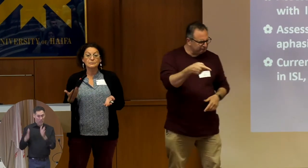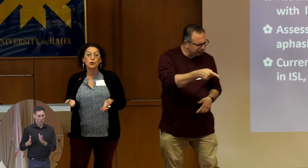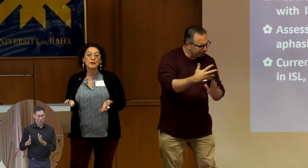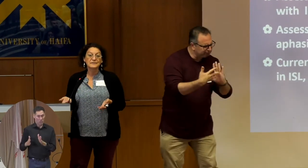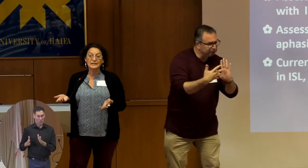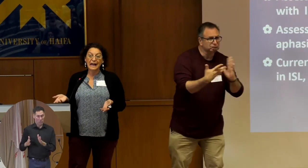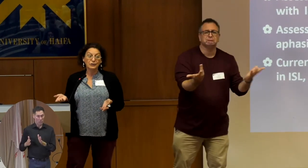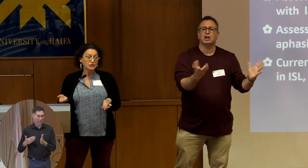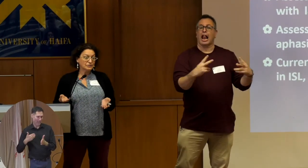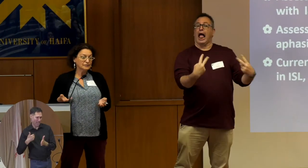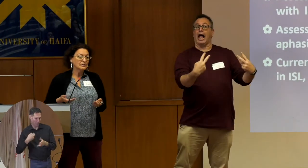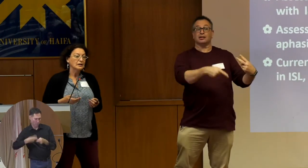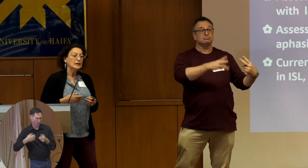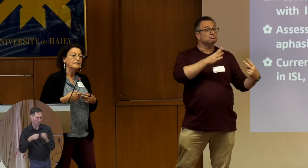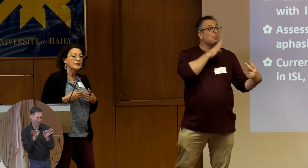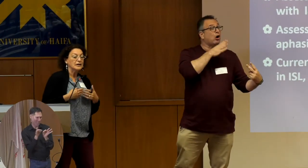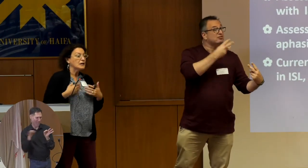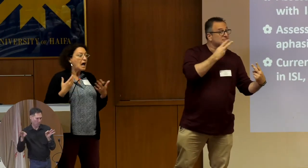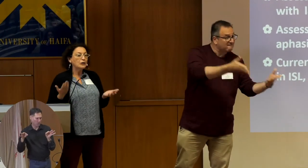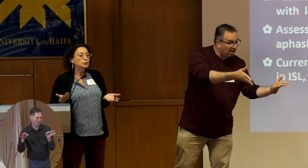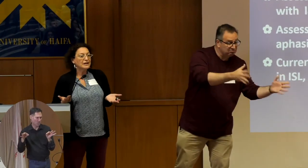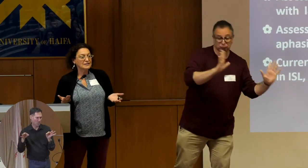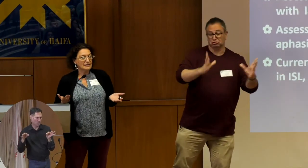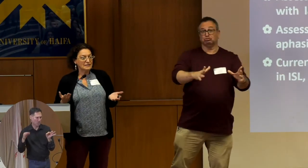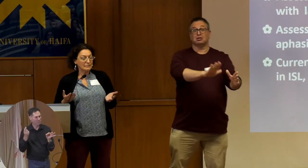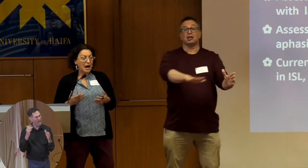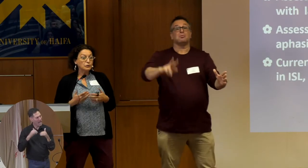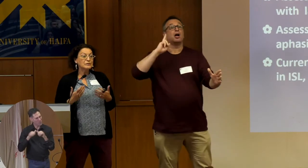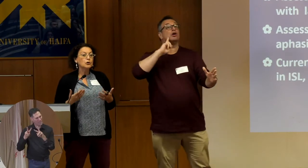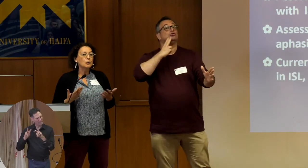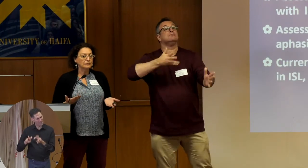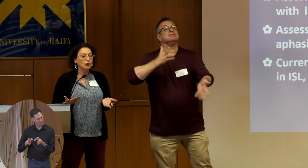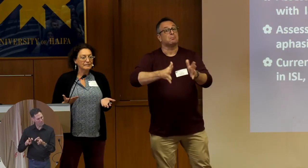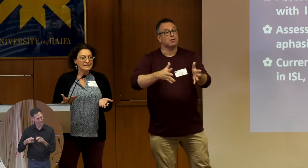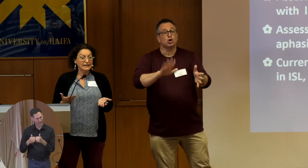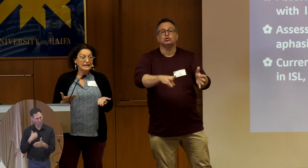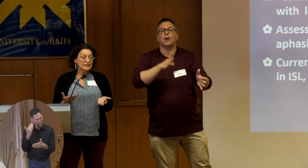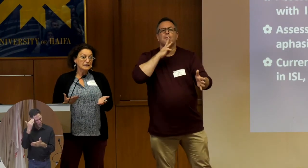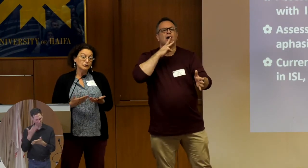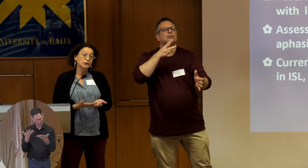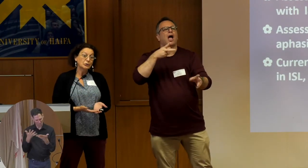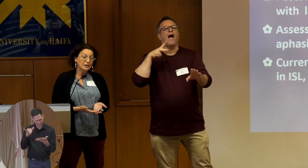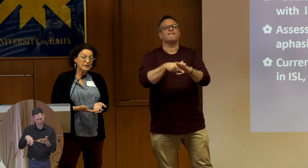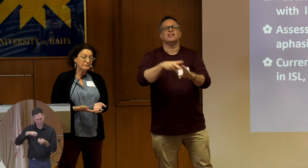problems in language, how do we assess them? How do we know what the problem exactly is in order to help them?